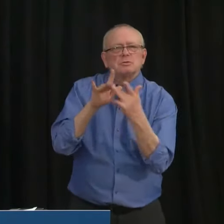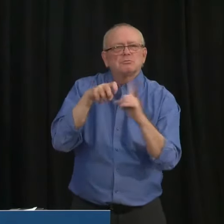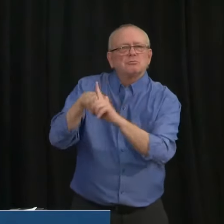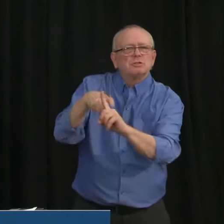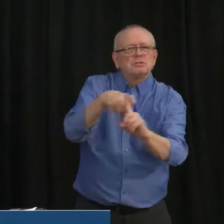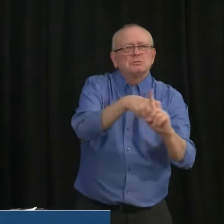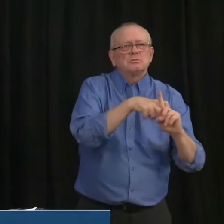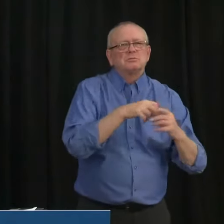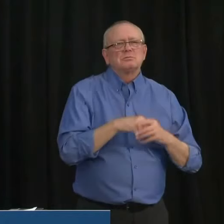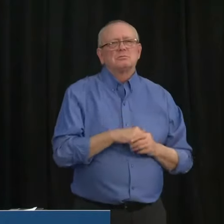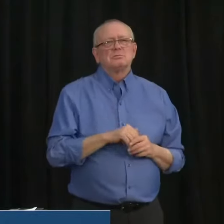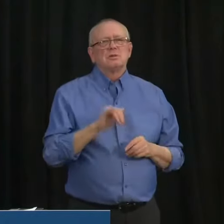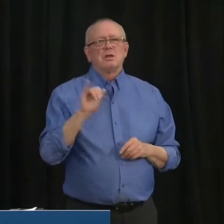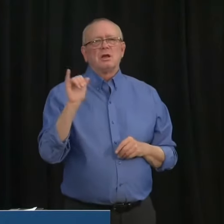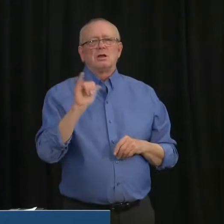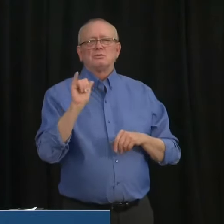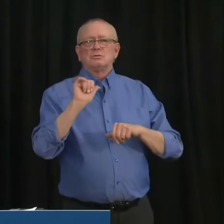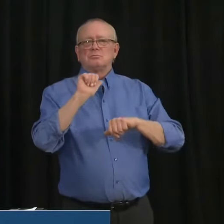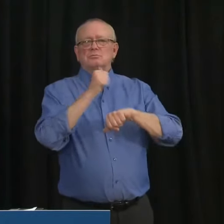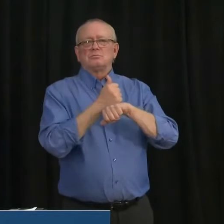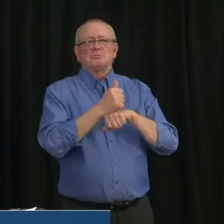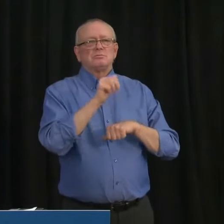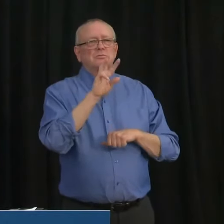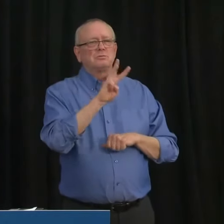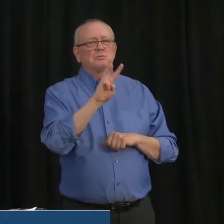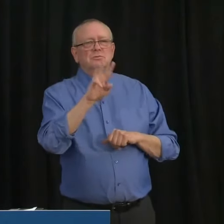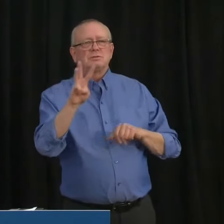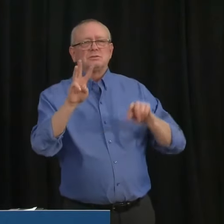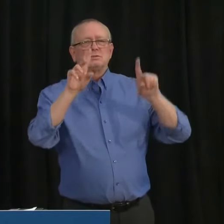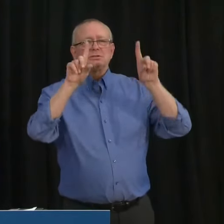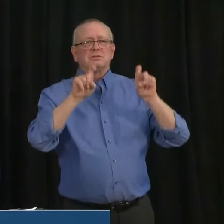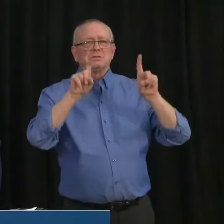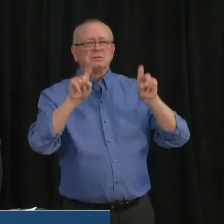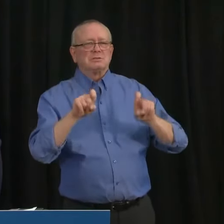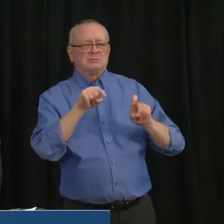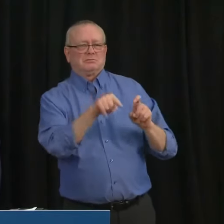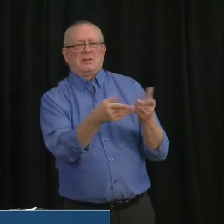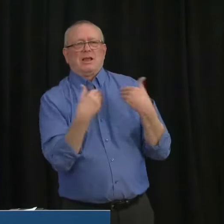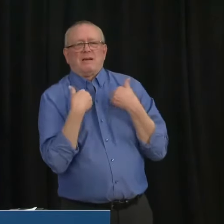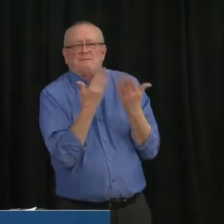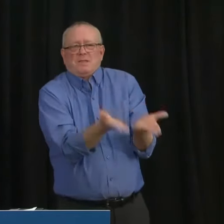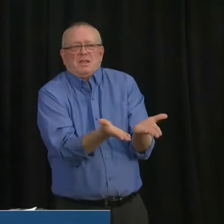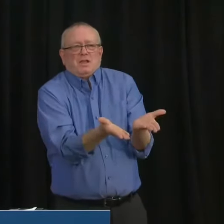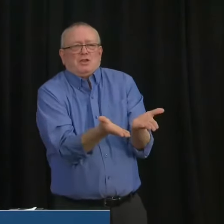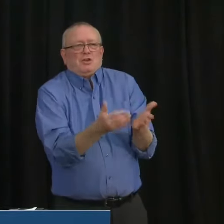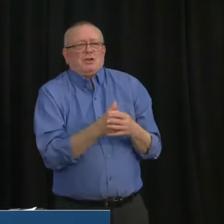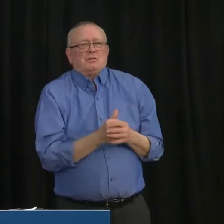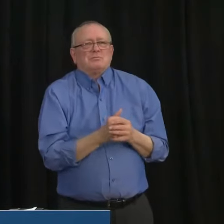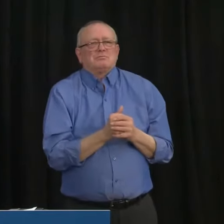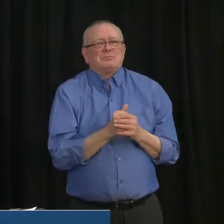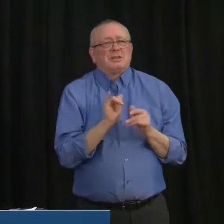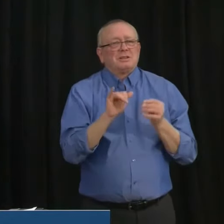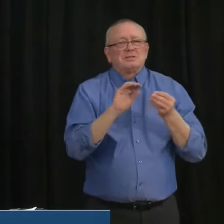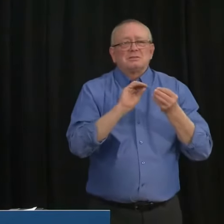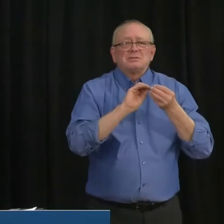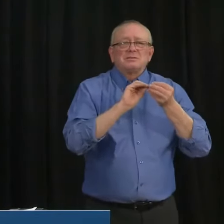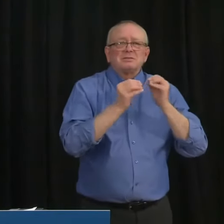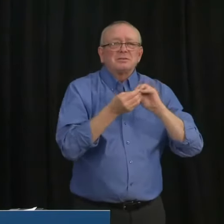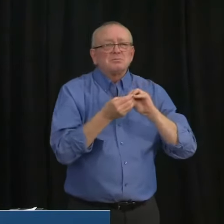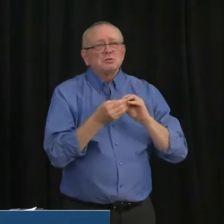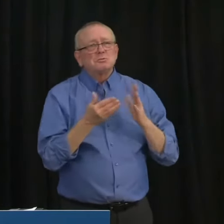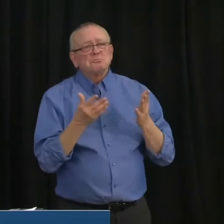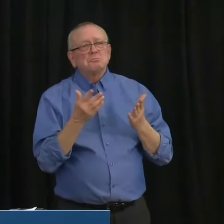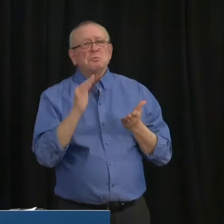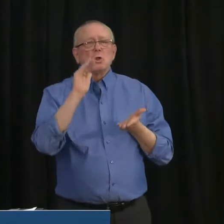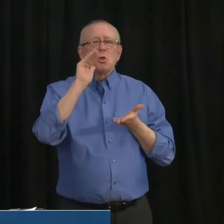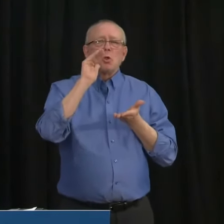And so I think, and we had much lower levels of fatalities in nursing